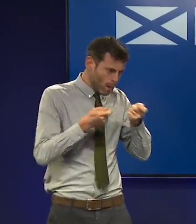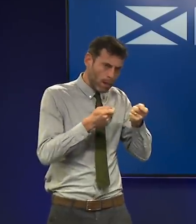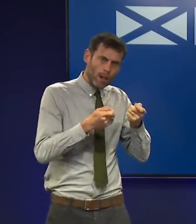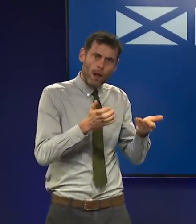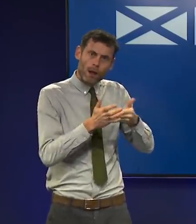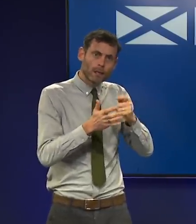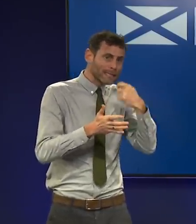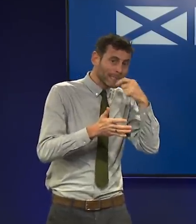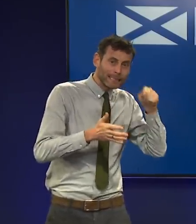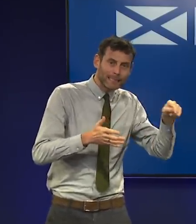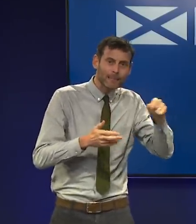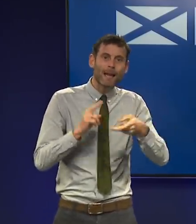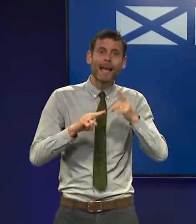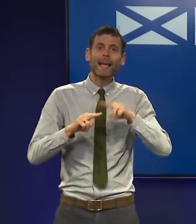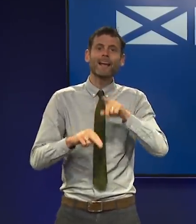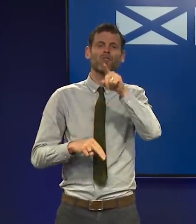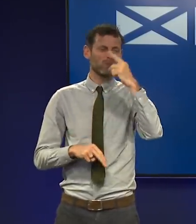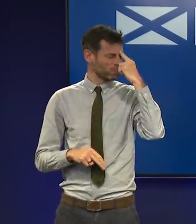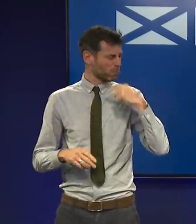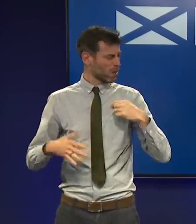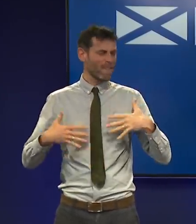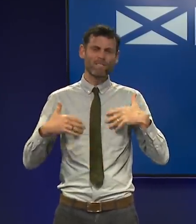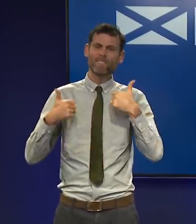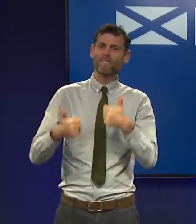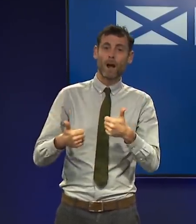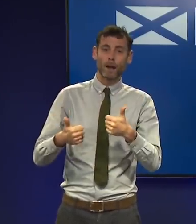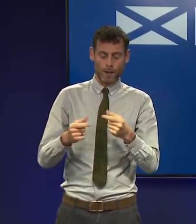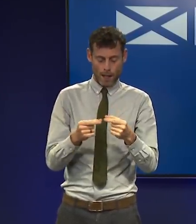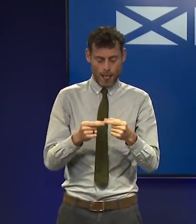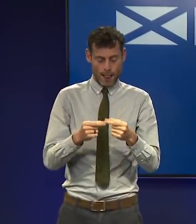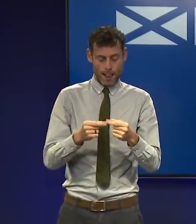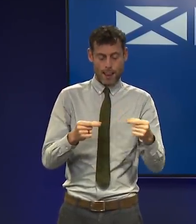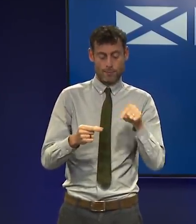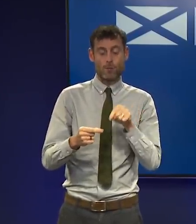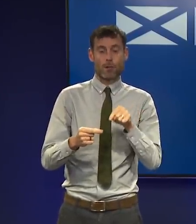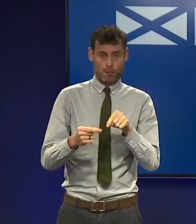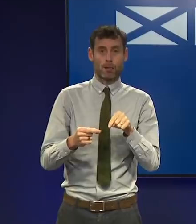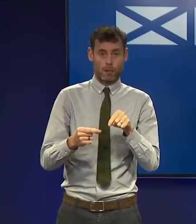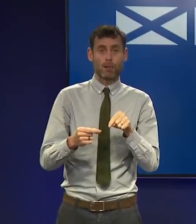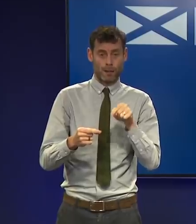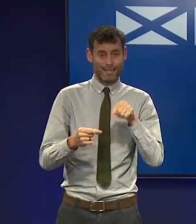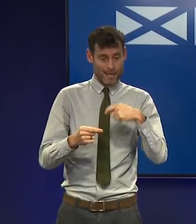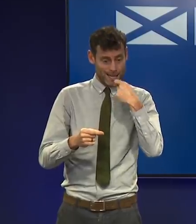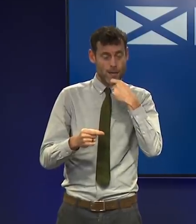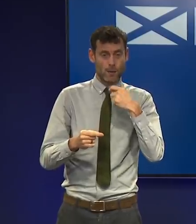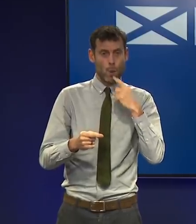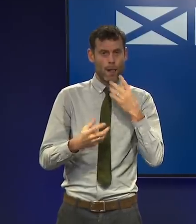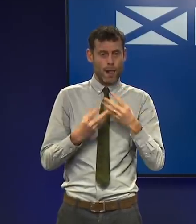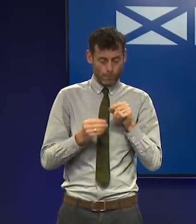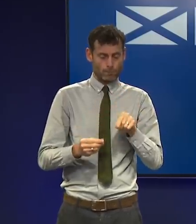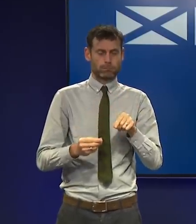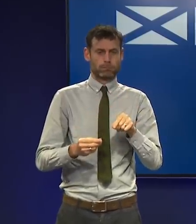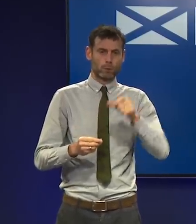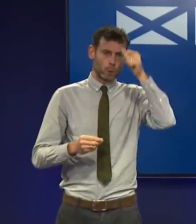feeling fine, regular lateral flow testing is a really important way of finding out if we might have the virus. So on